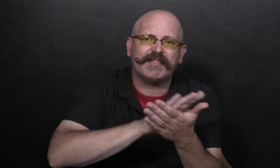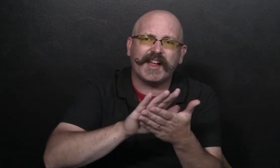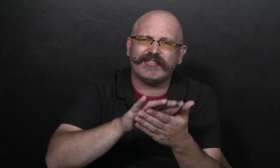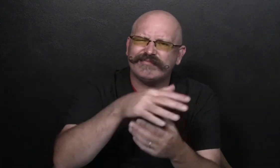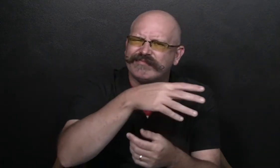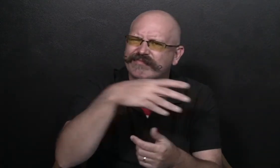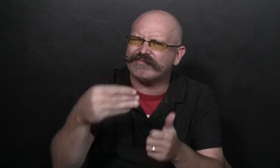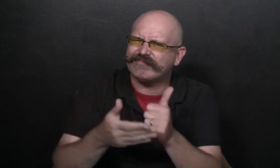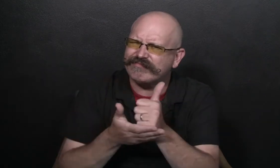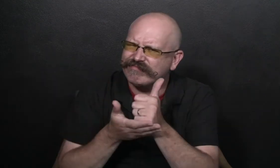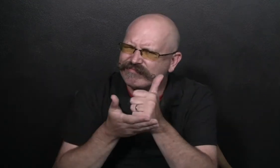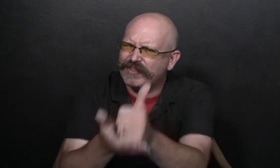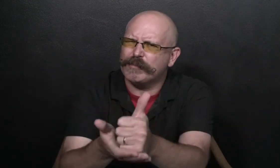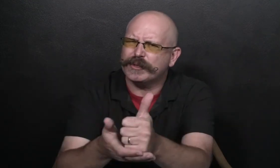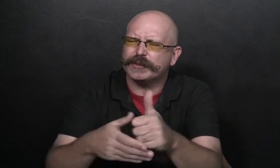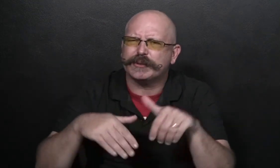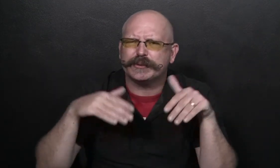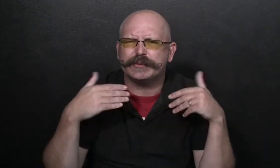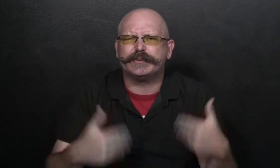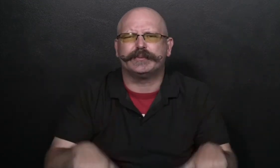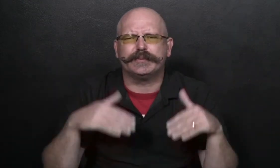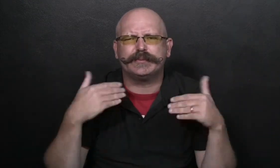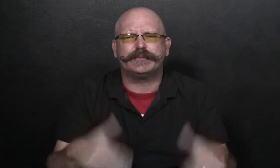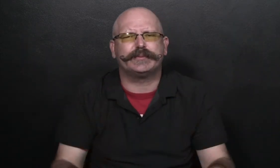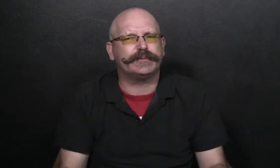many people who were kind and helpful